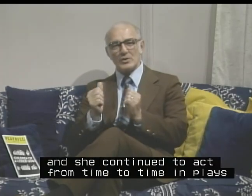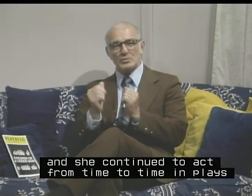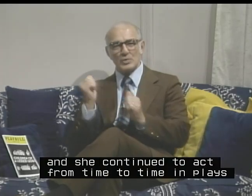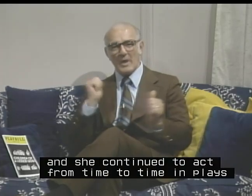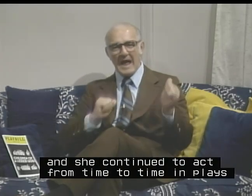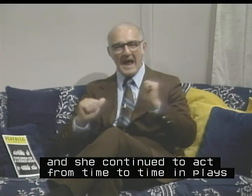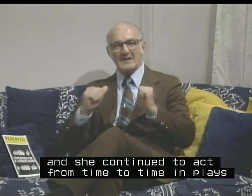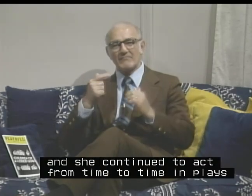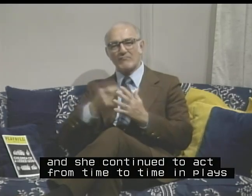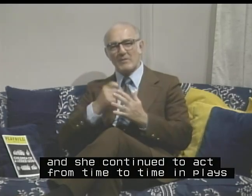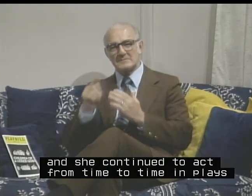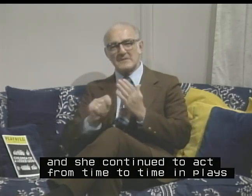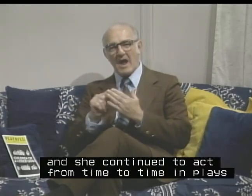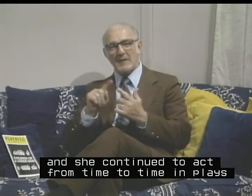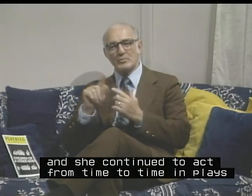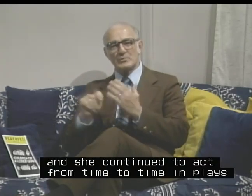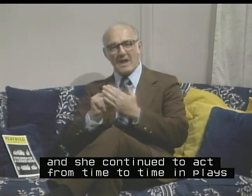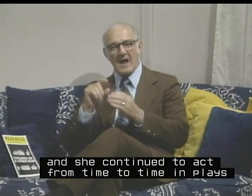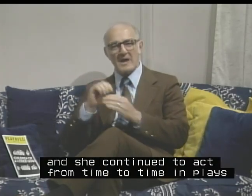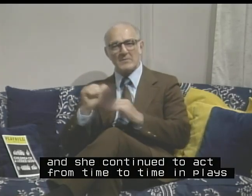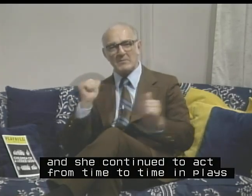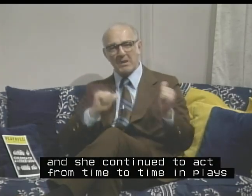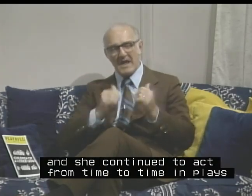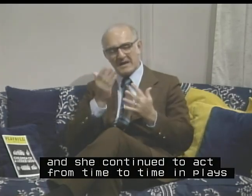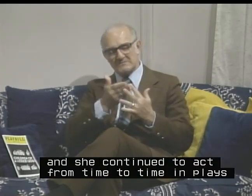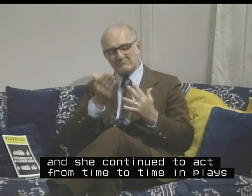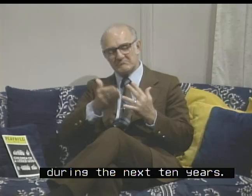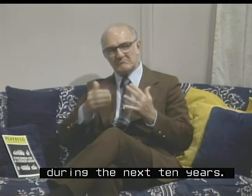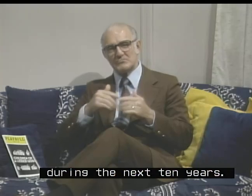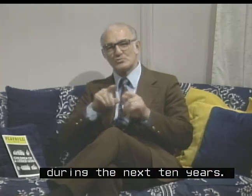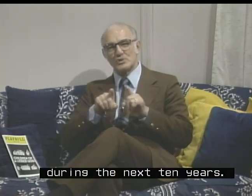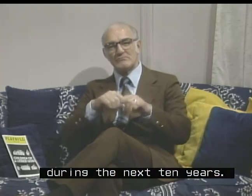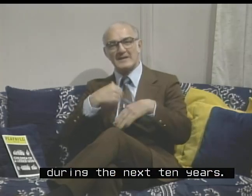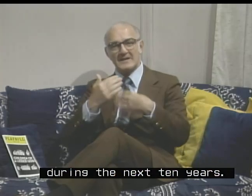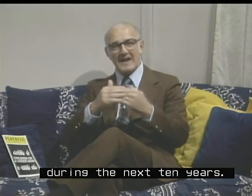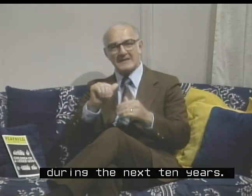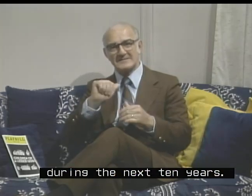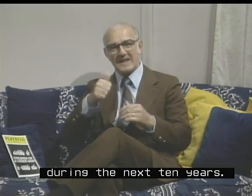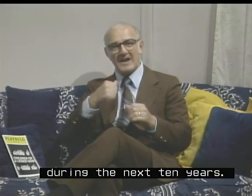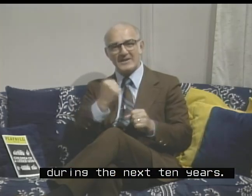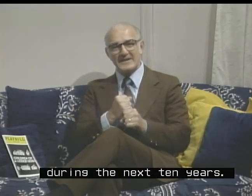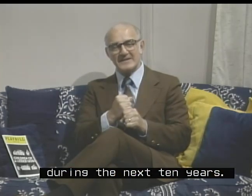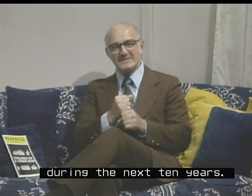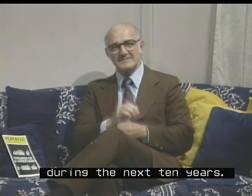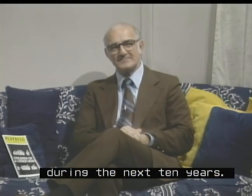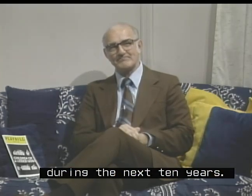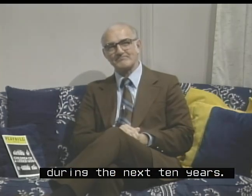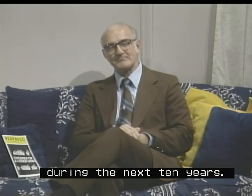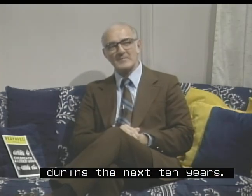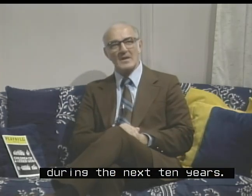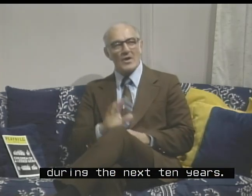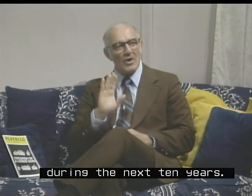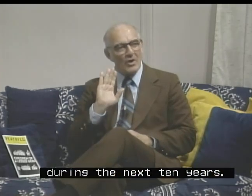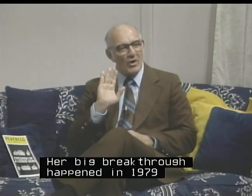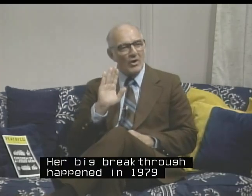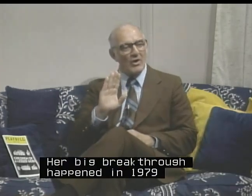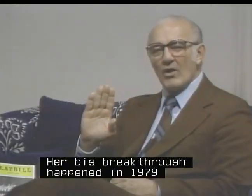to act from time to time in plays during the next ten years. A